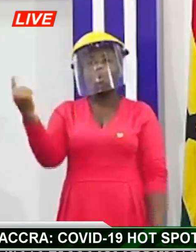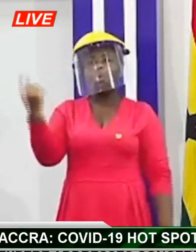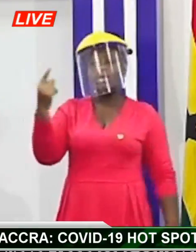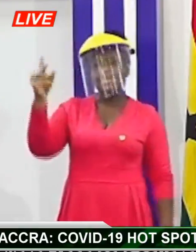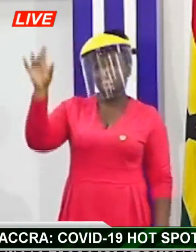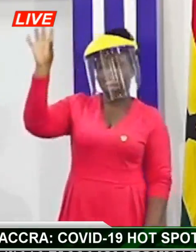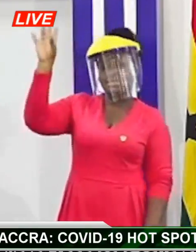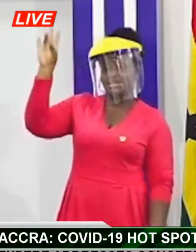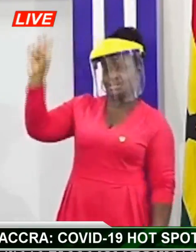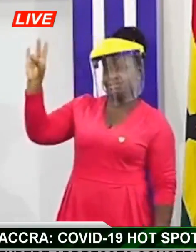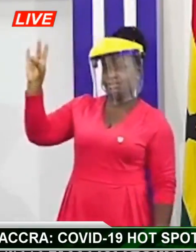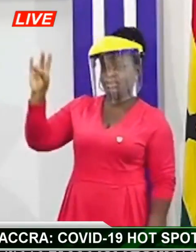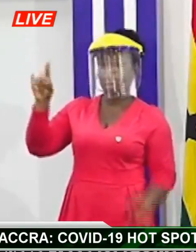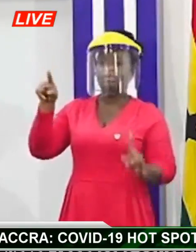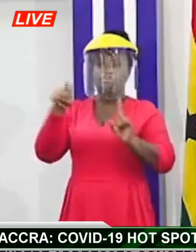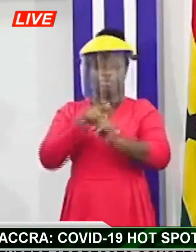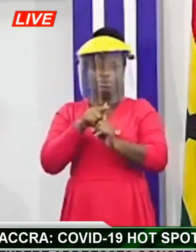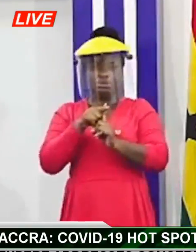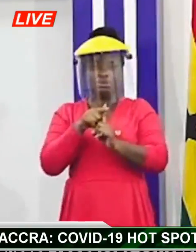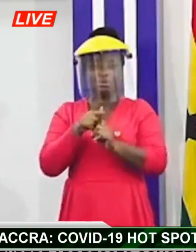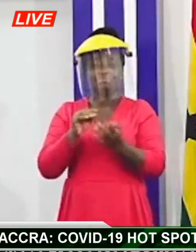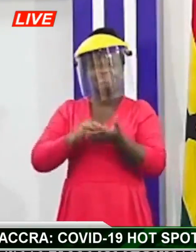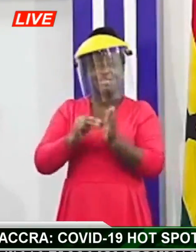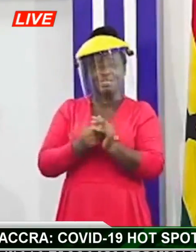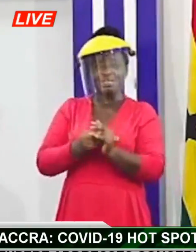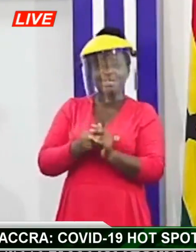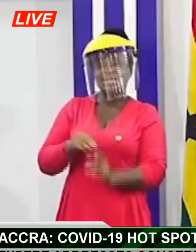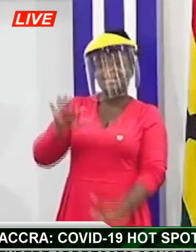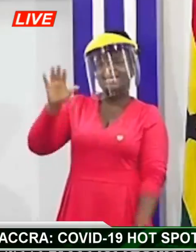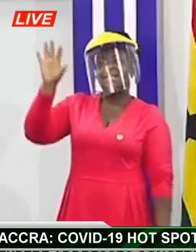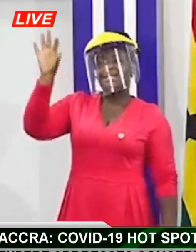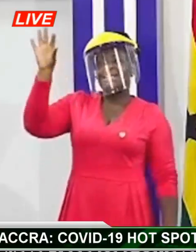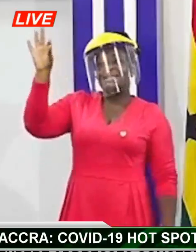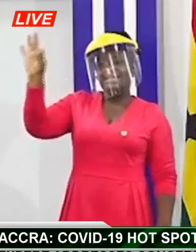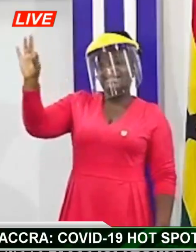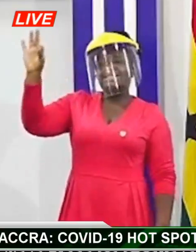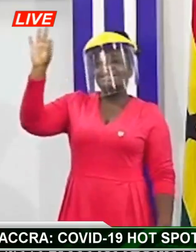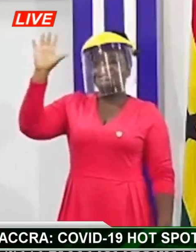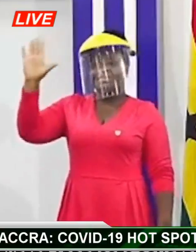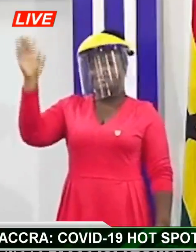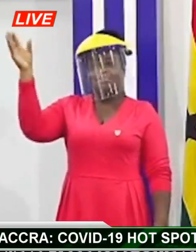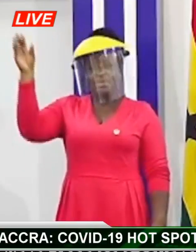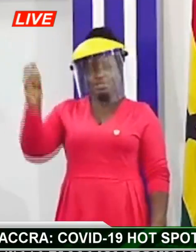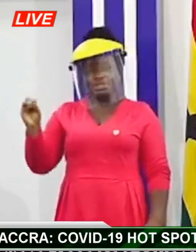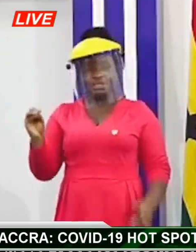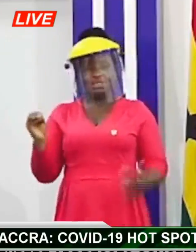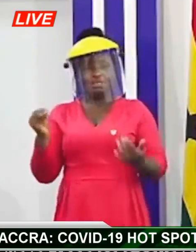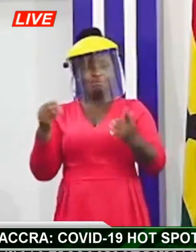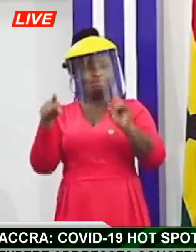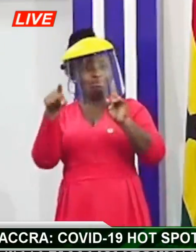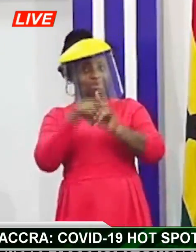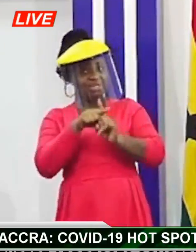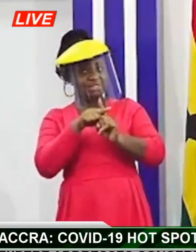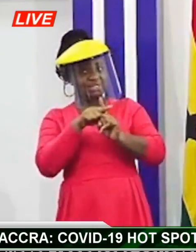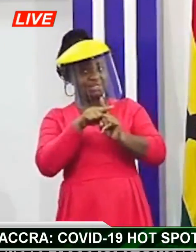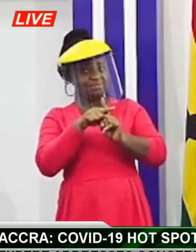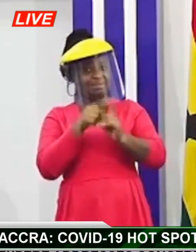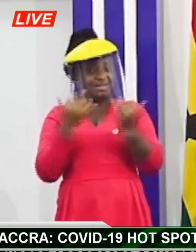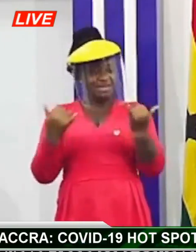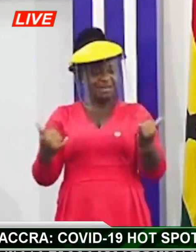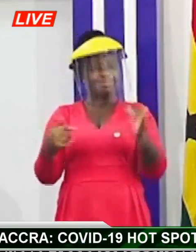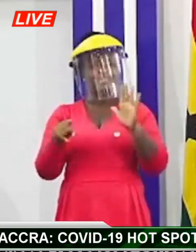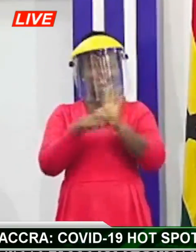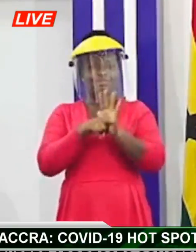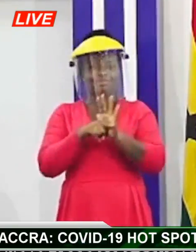so it also that 95 percent of the people who were positive are not negative so now we are trying to move the